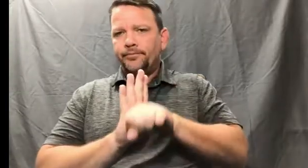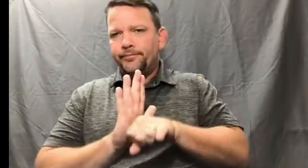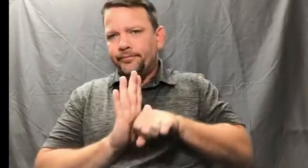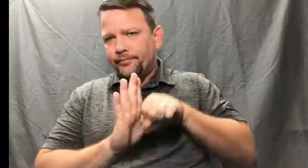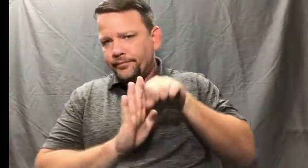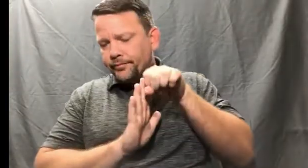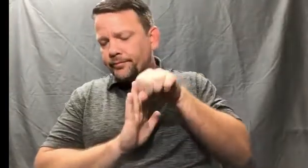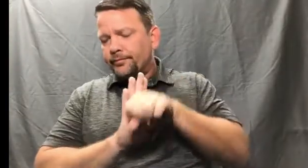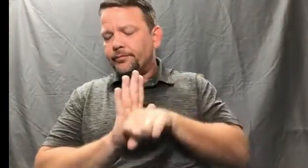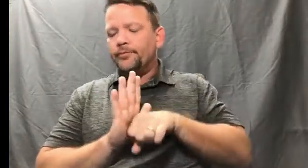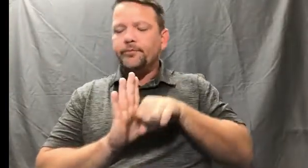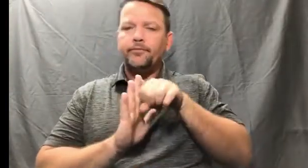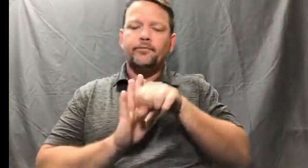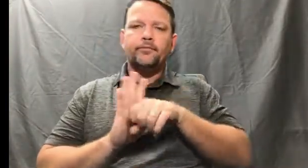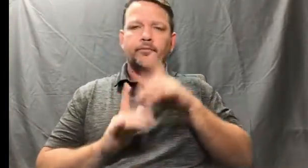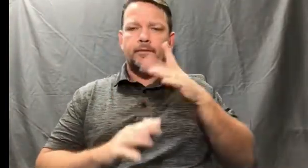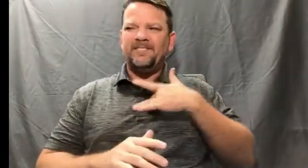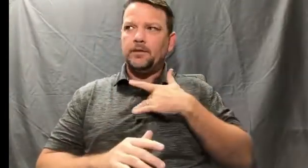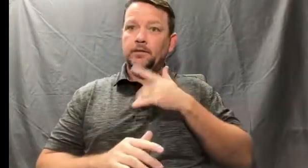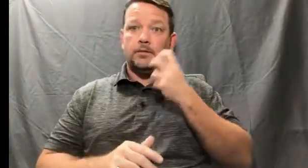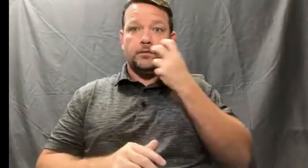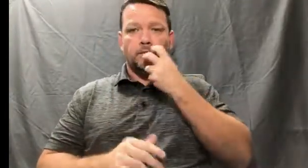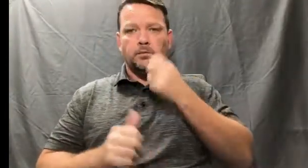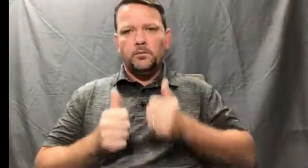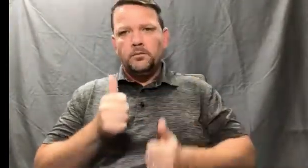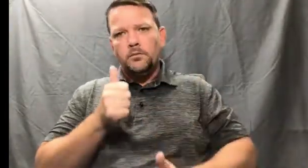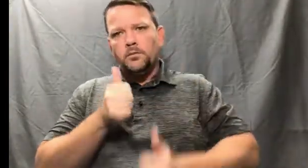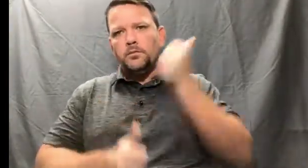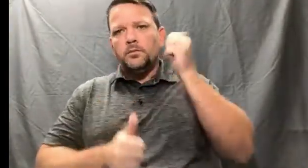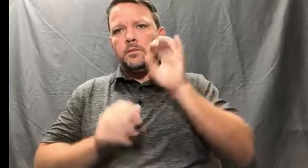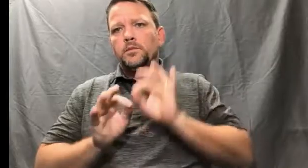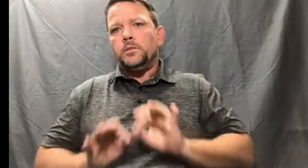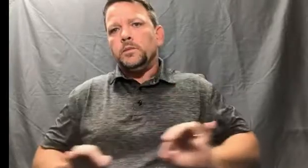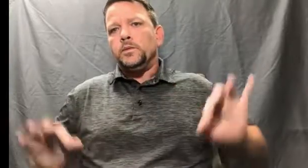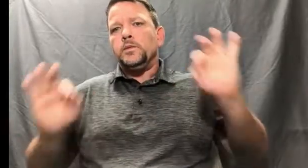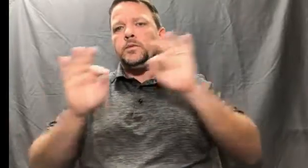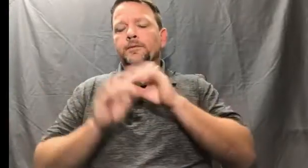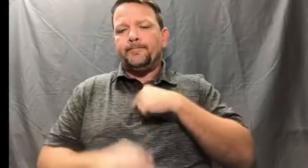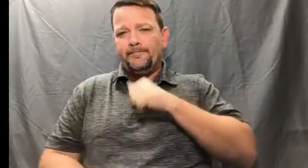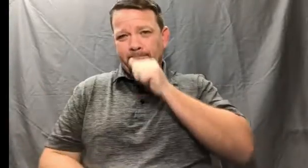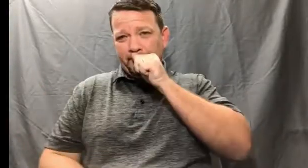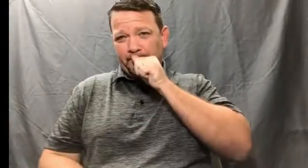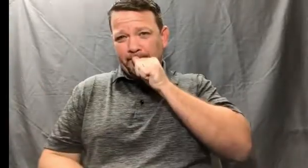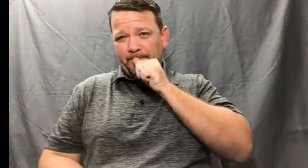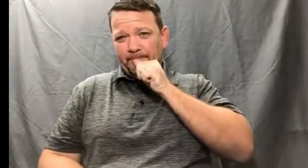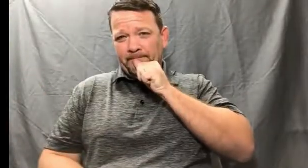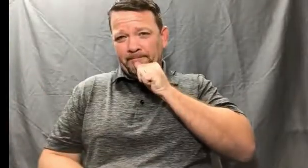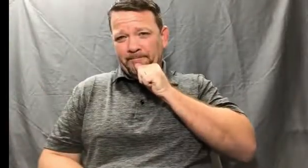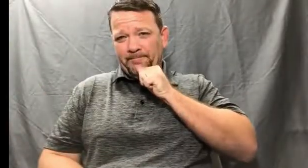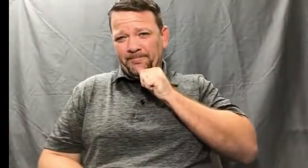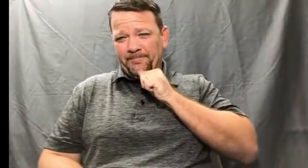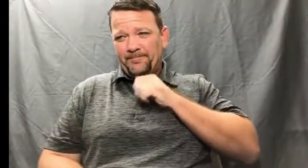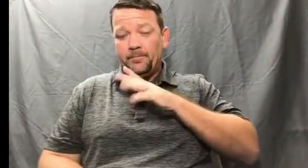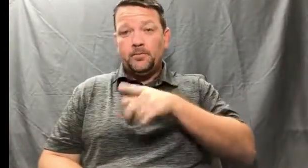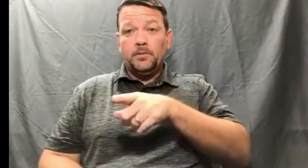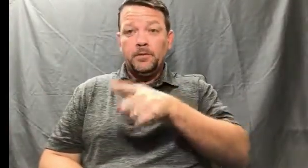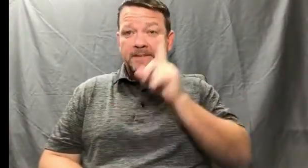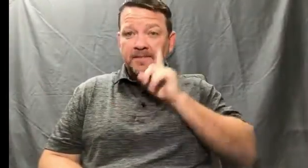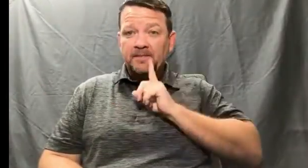they definitely wanted me to do lip reading. And so, very